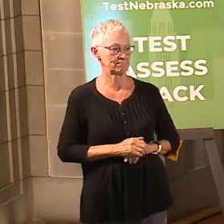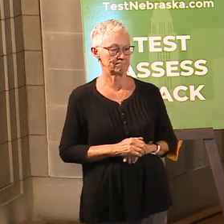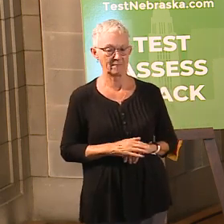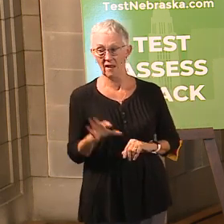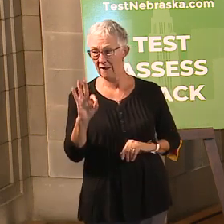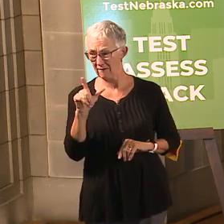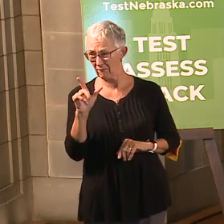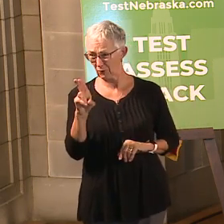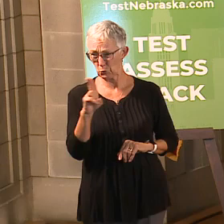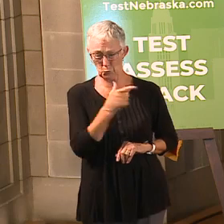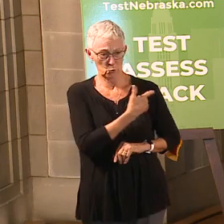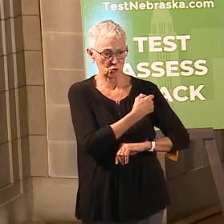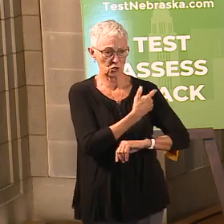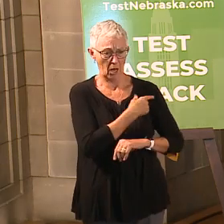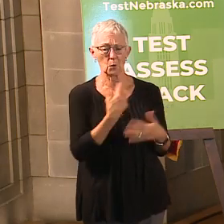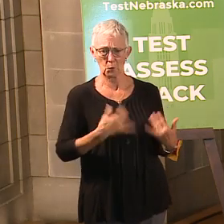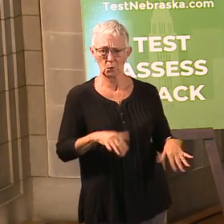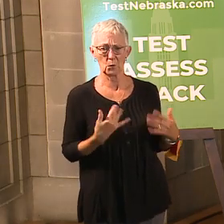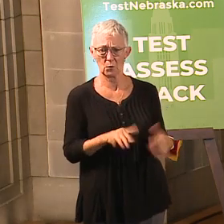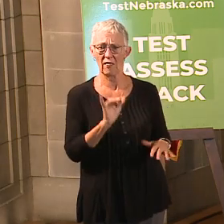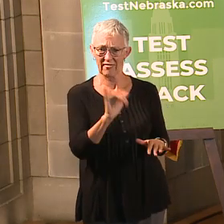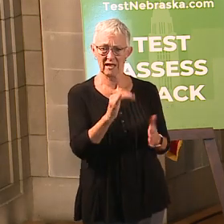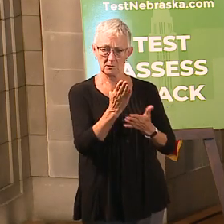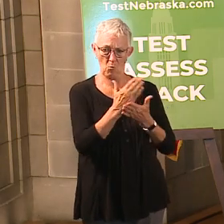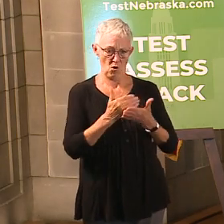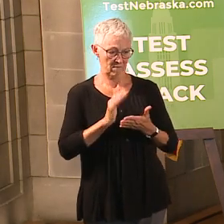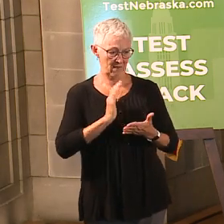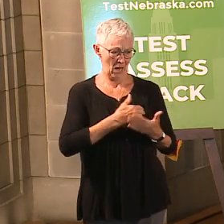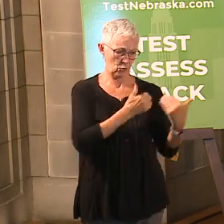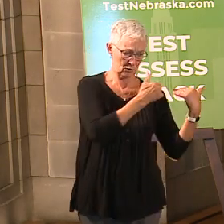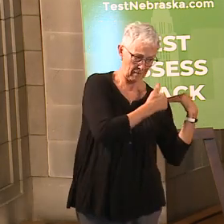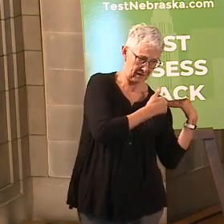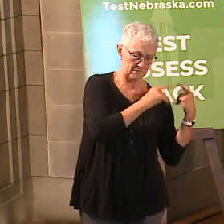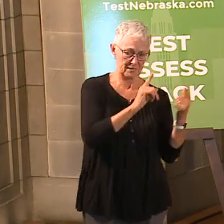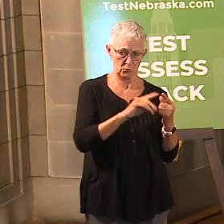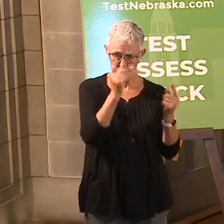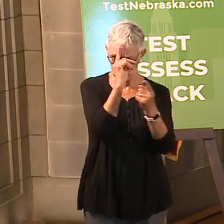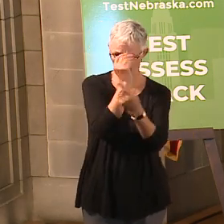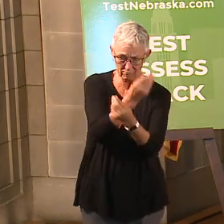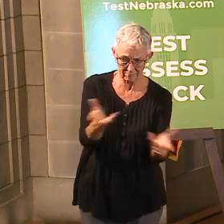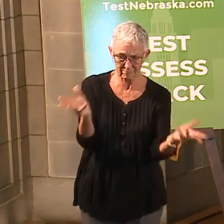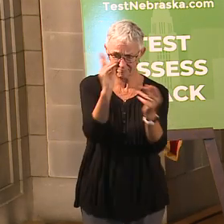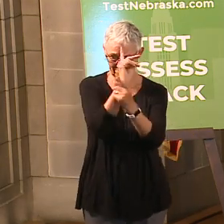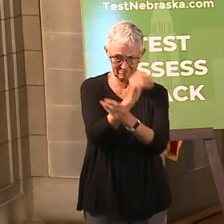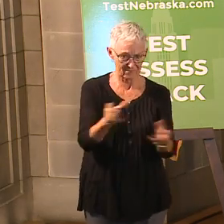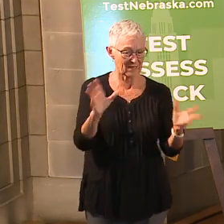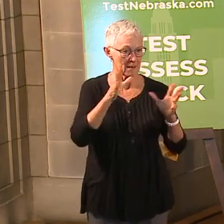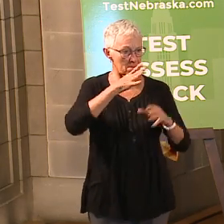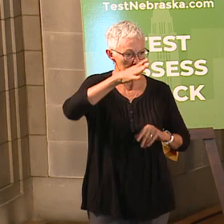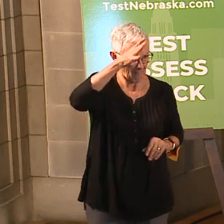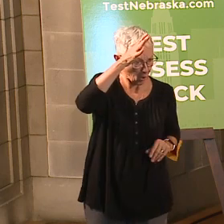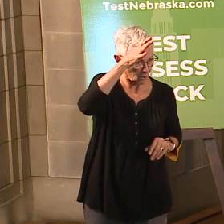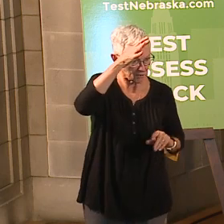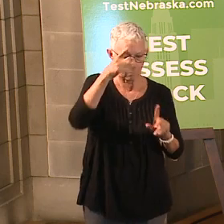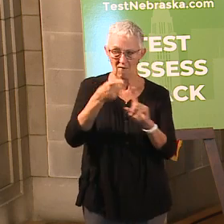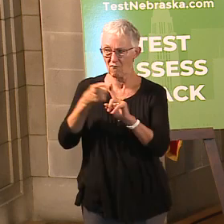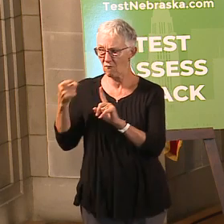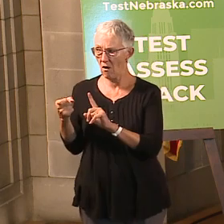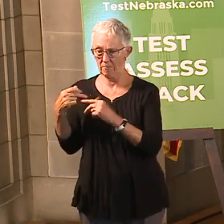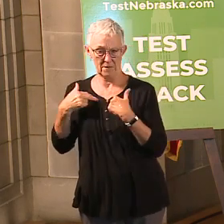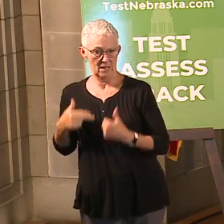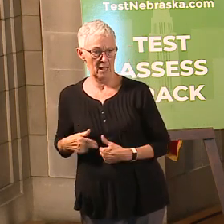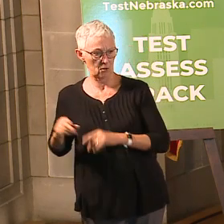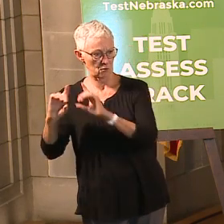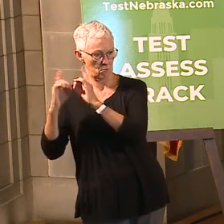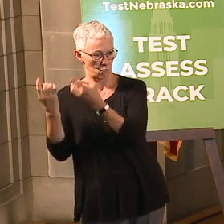part of the responsibility and part of the communication that will continue to come through our schools, through our local health departments, through the state. It'll be important that we